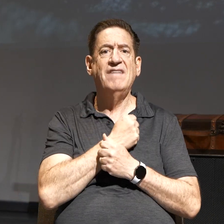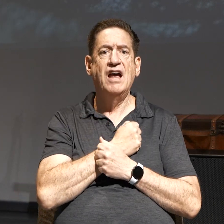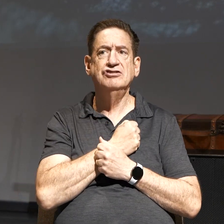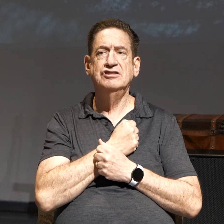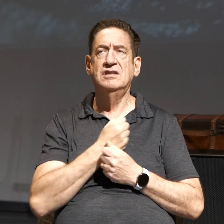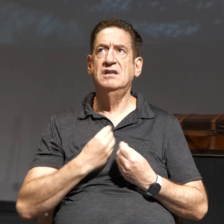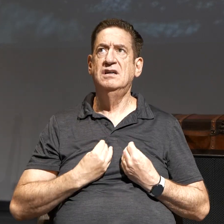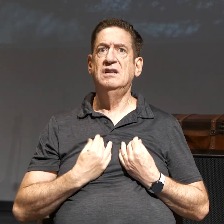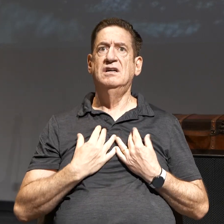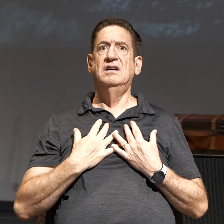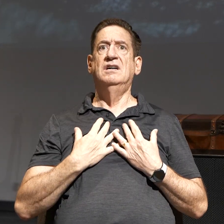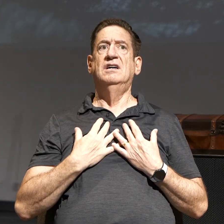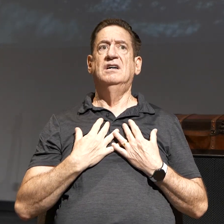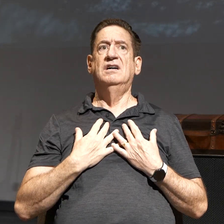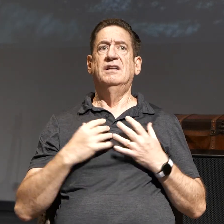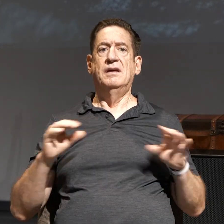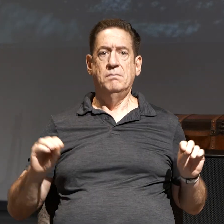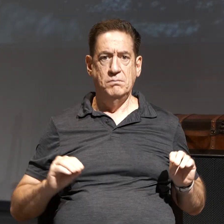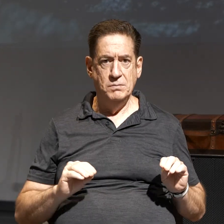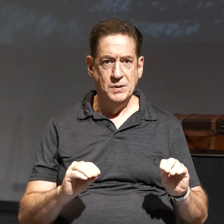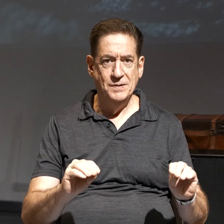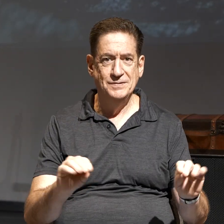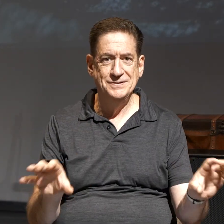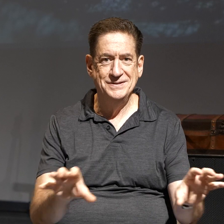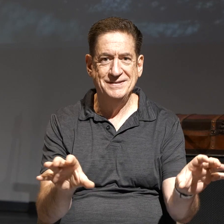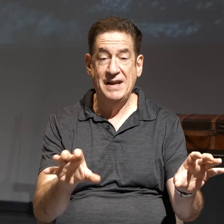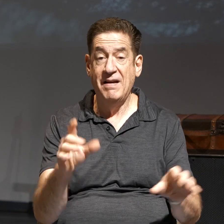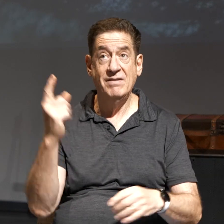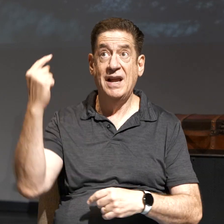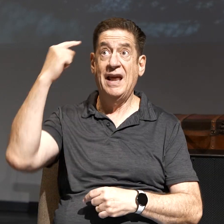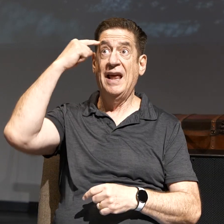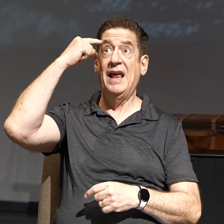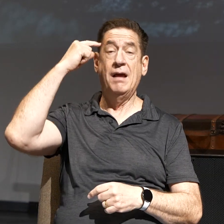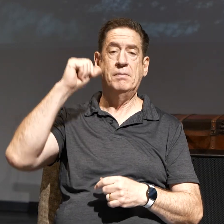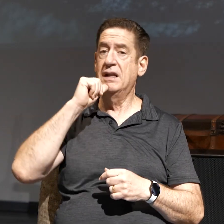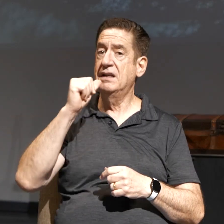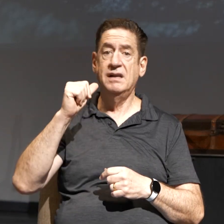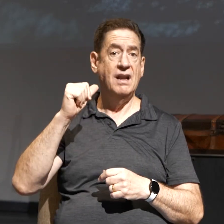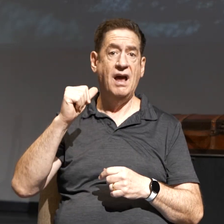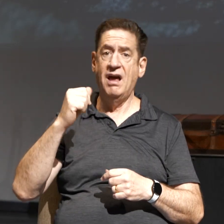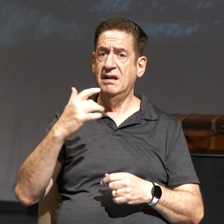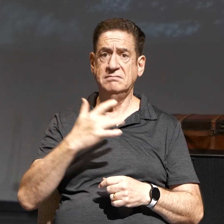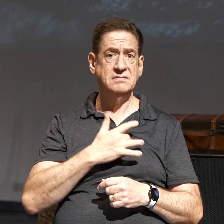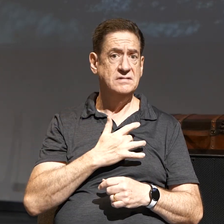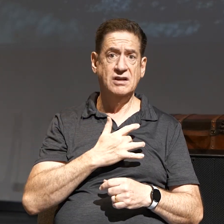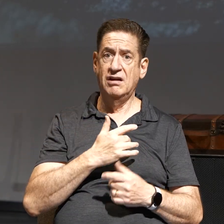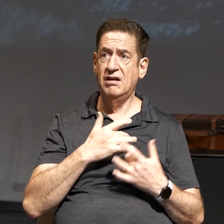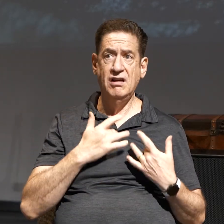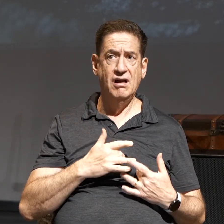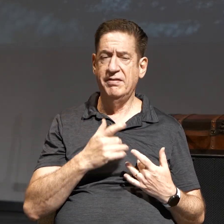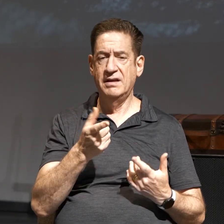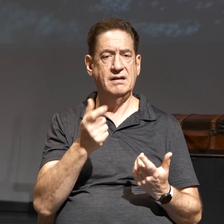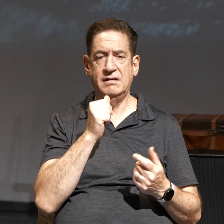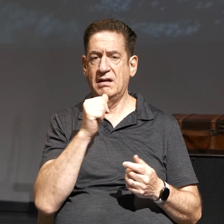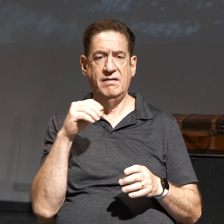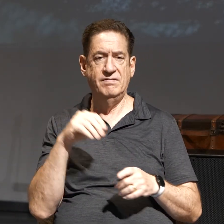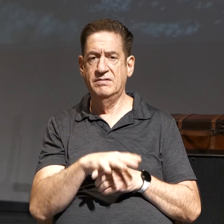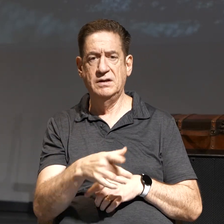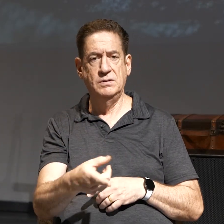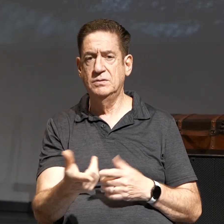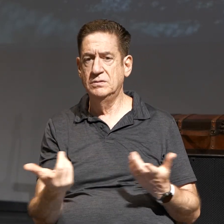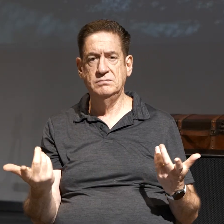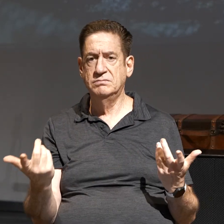But if it's all in your head and never gets down into your affections, it's not going to move your actions. It's not going to change you in how you live in your life. So, meditation